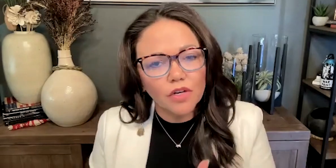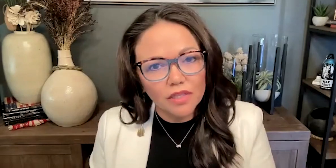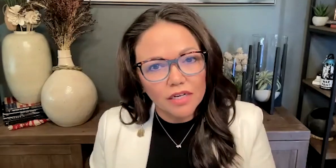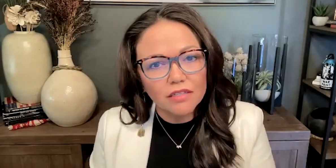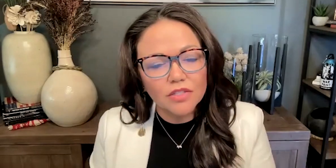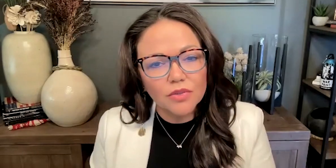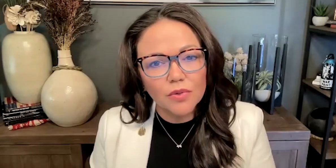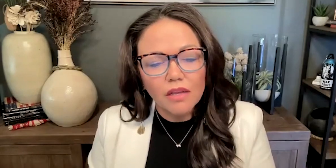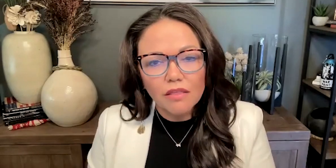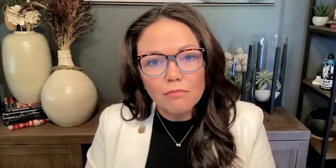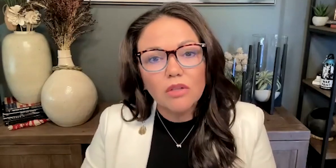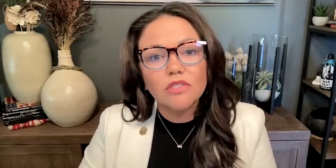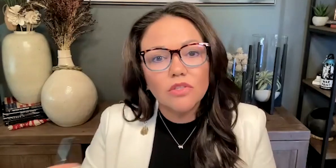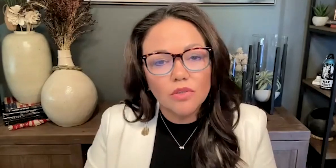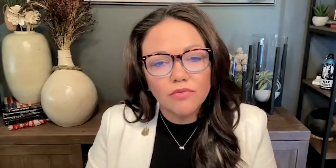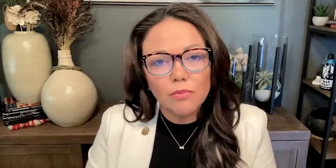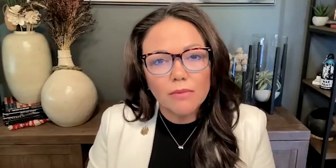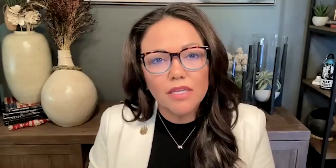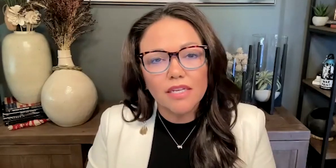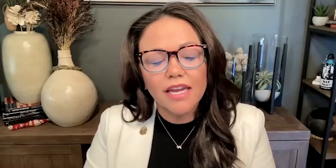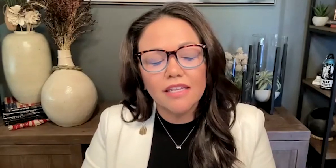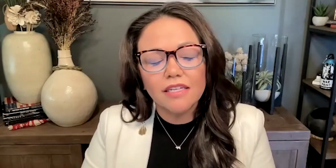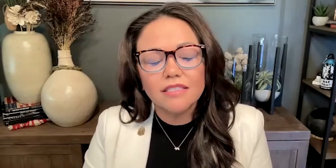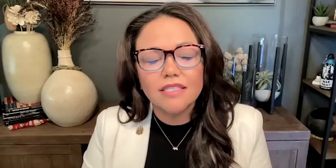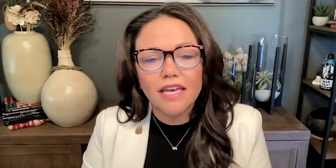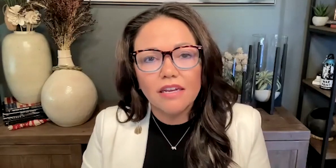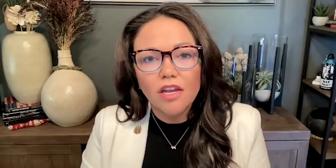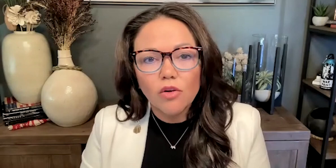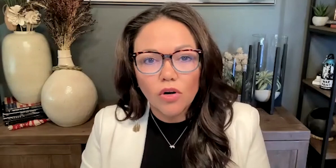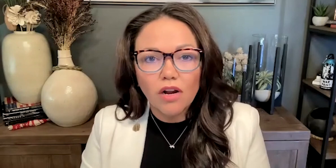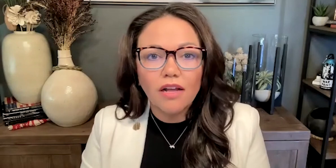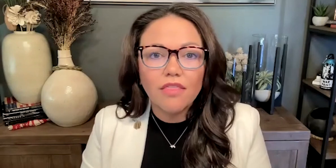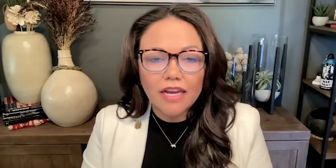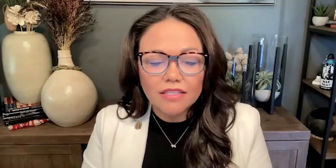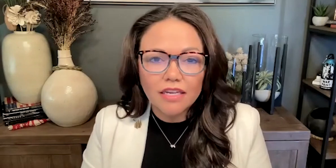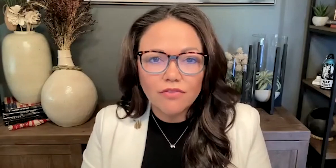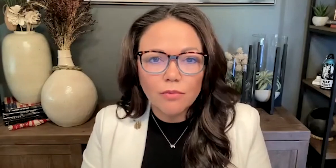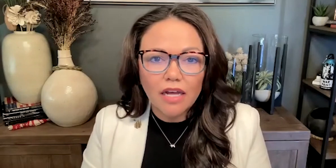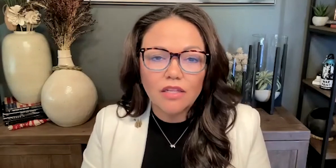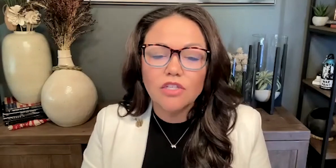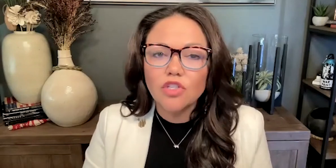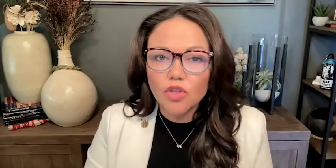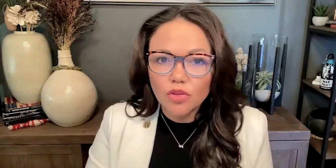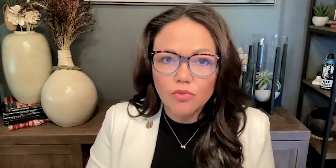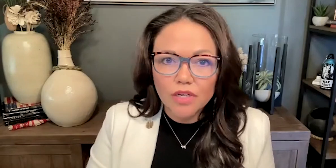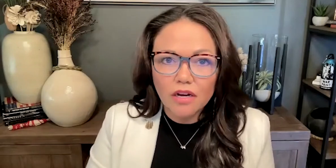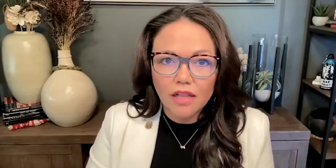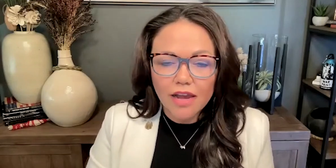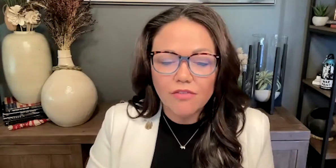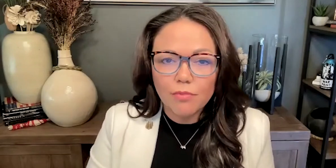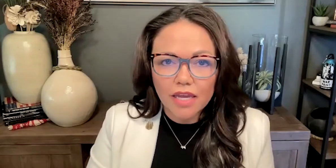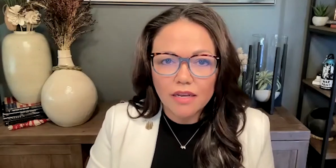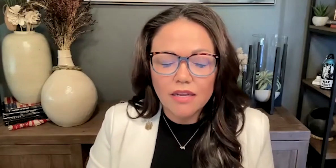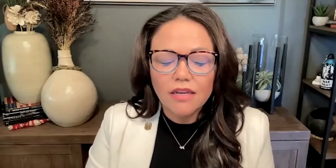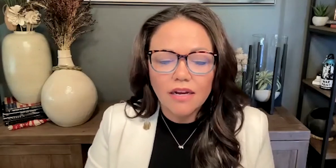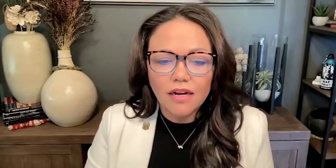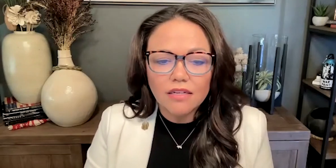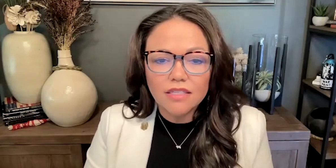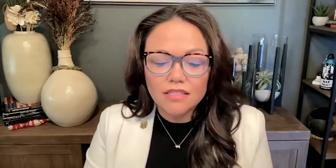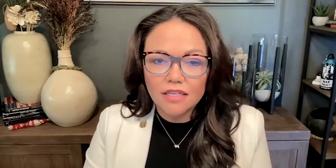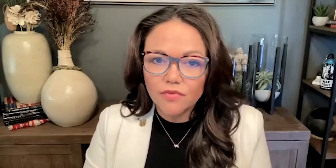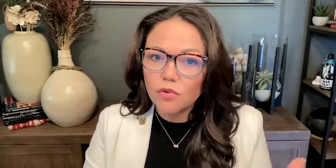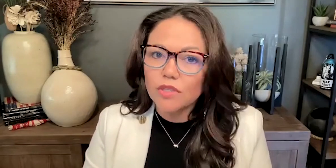Newsom, very little to the multitude of Republican candidates that were on that side of the ballot should the recall have been